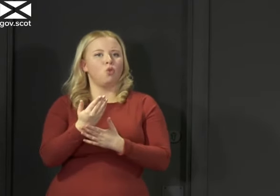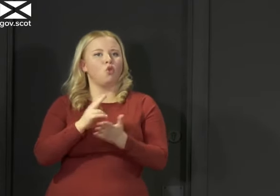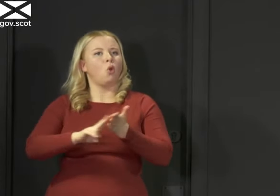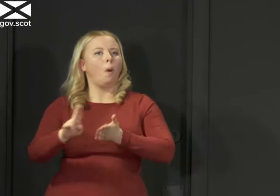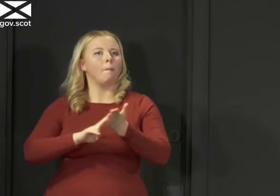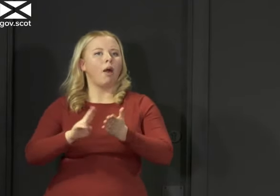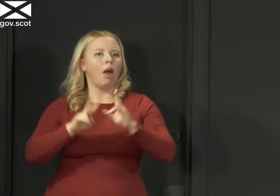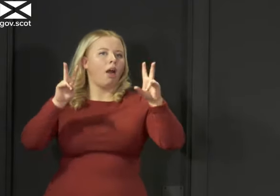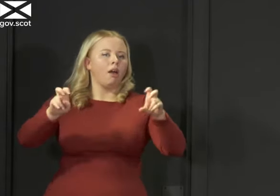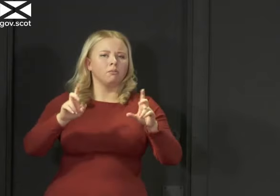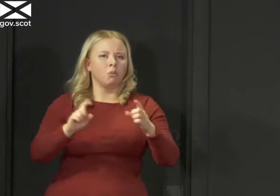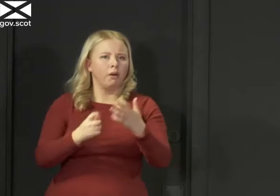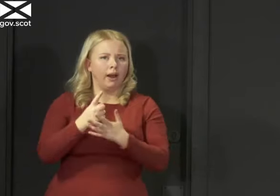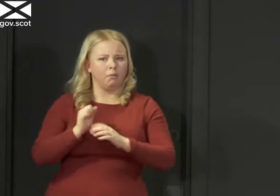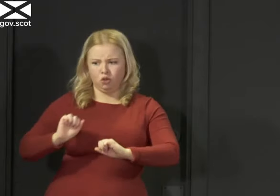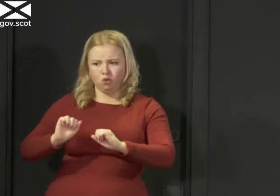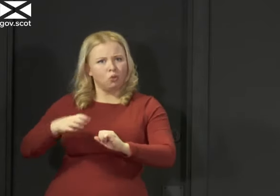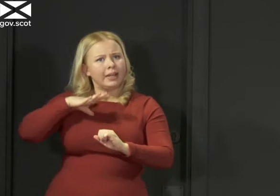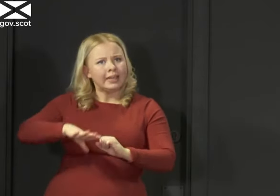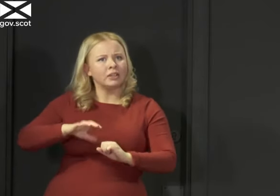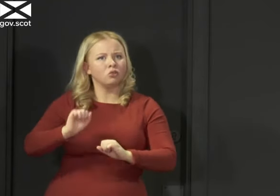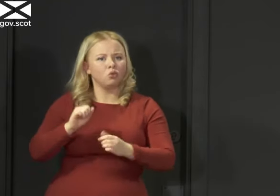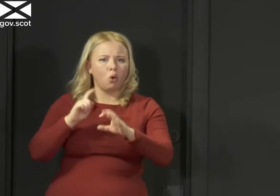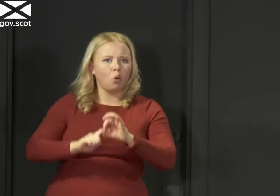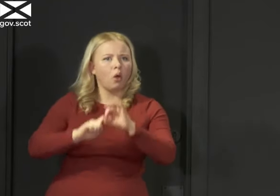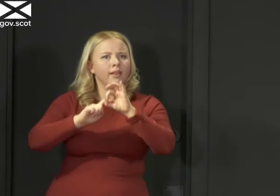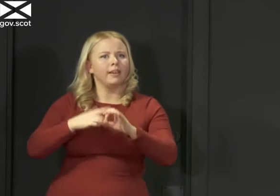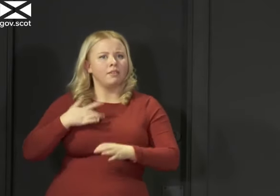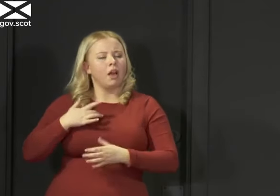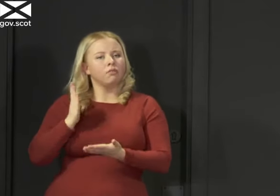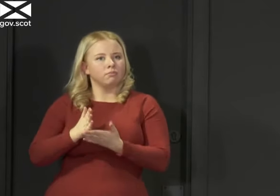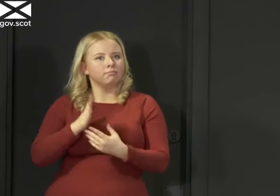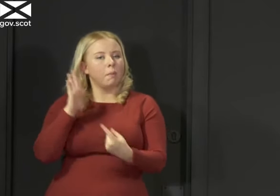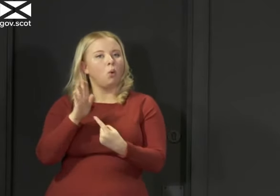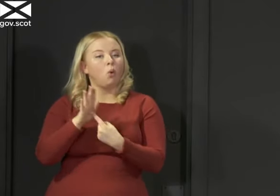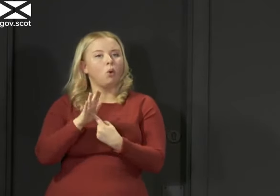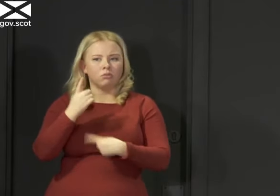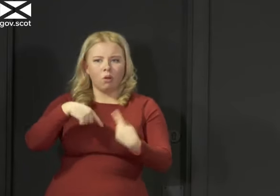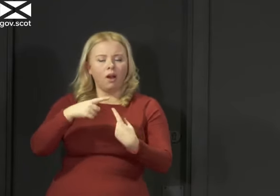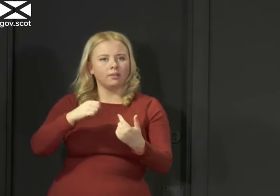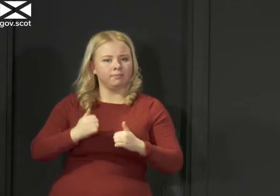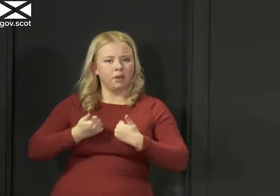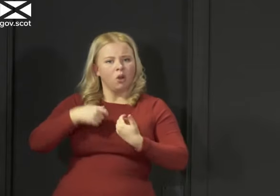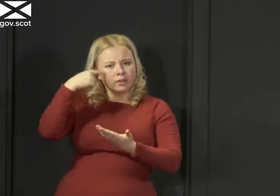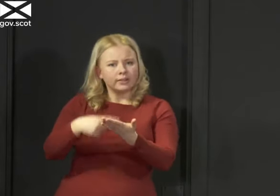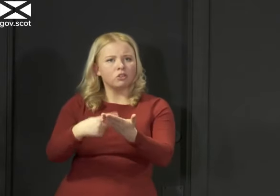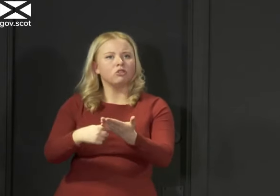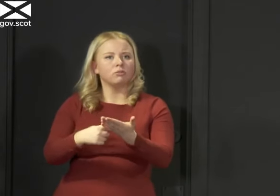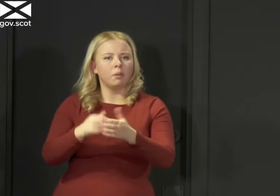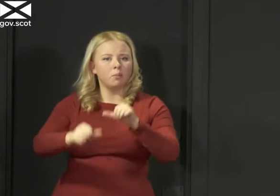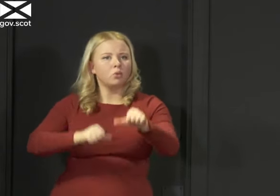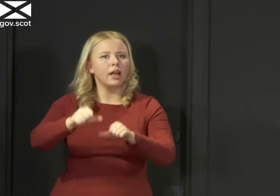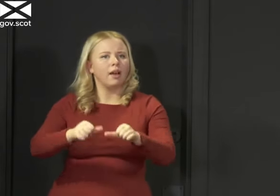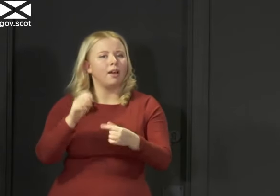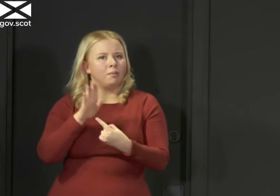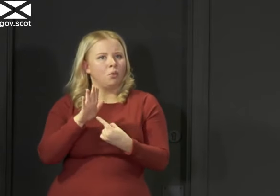a long time. Your needs and your quality of life remain really important to our decision-making process and